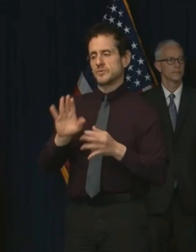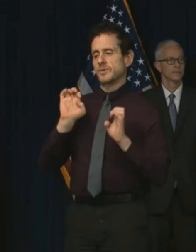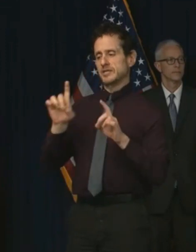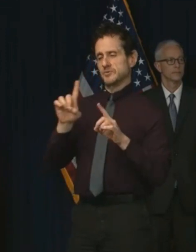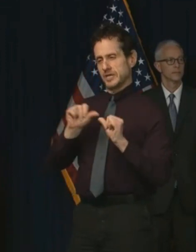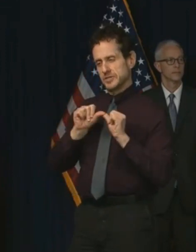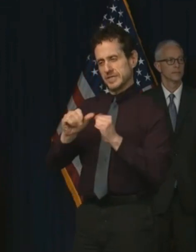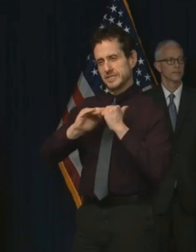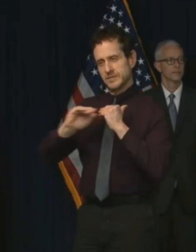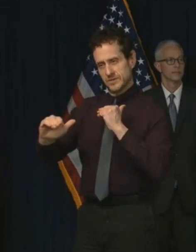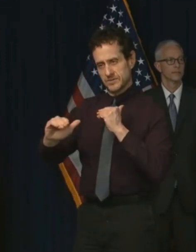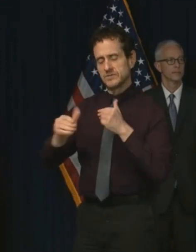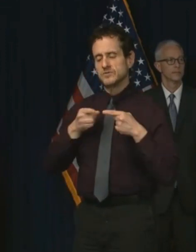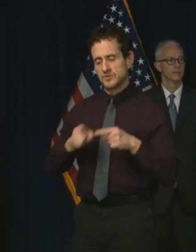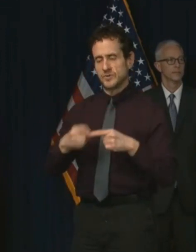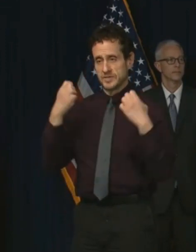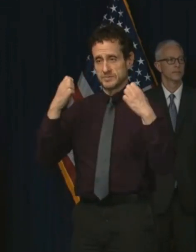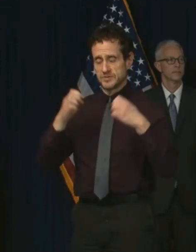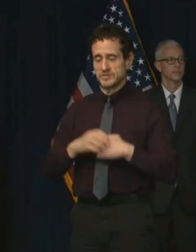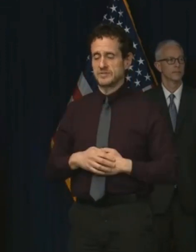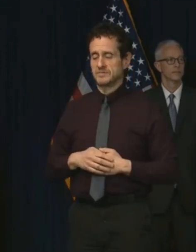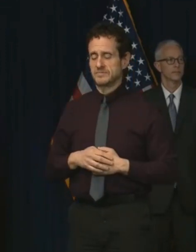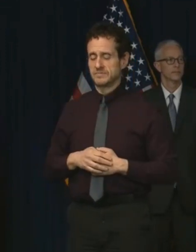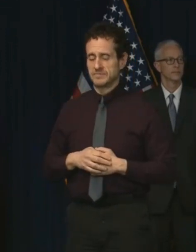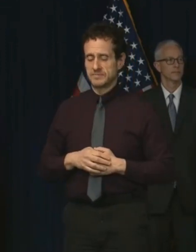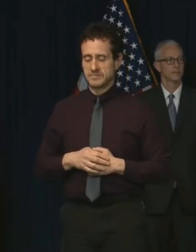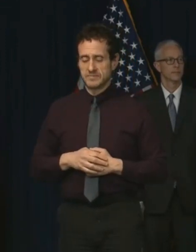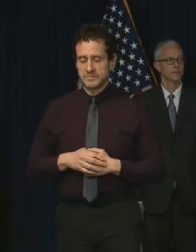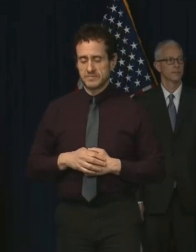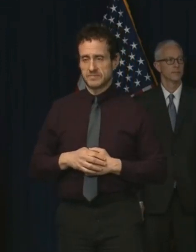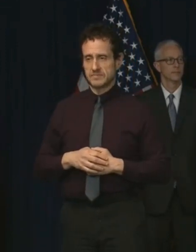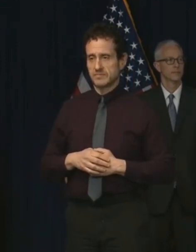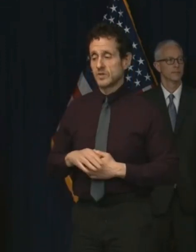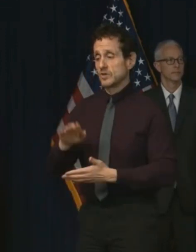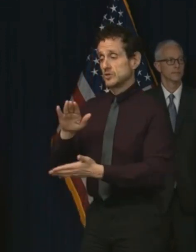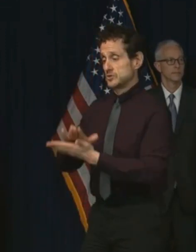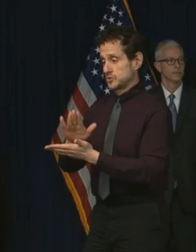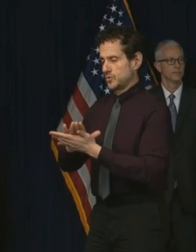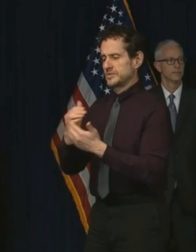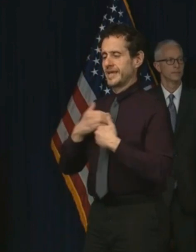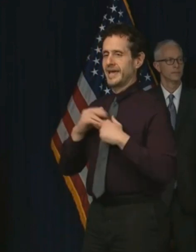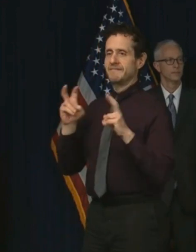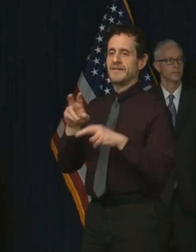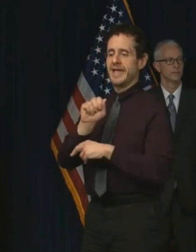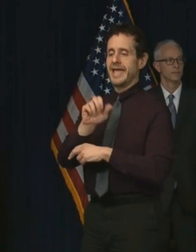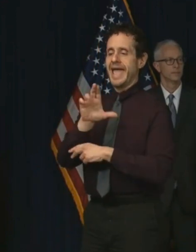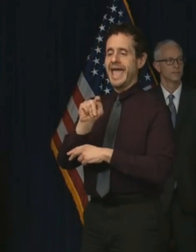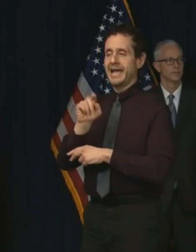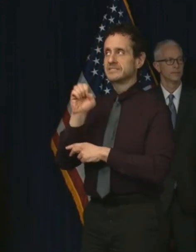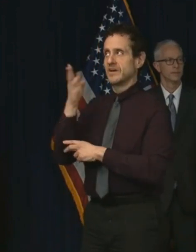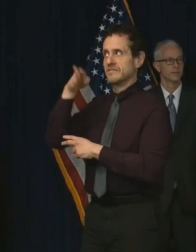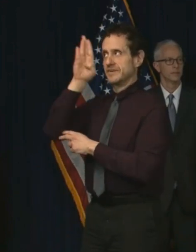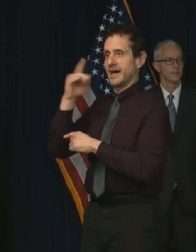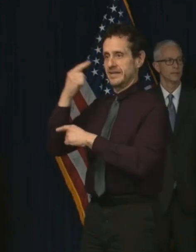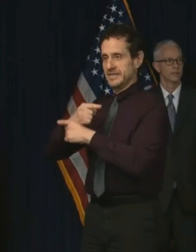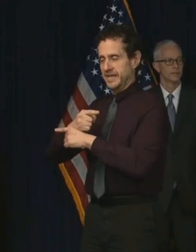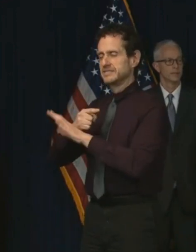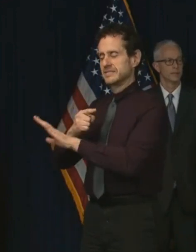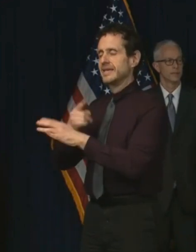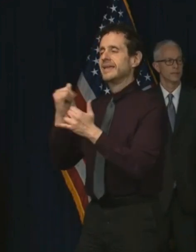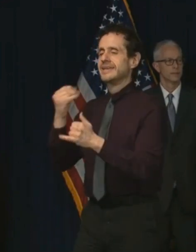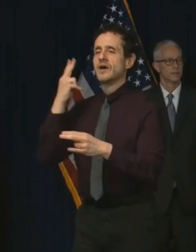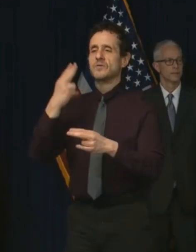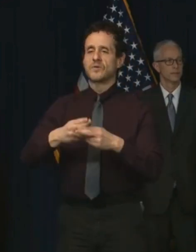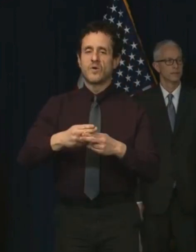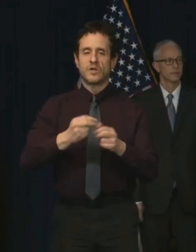extended order, schools will transition from act of God days to remote learning days. All of these days